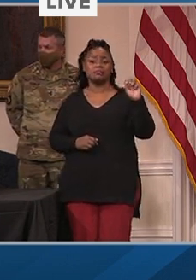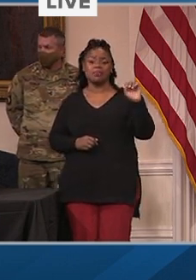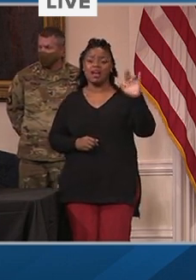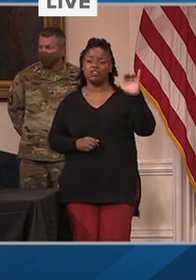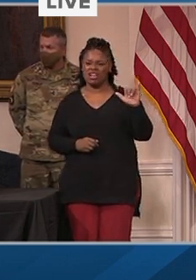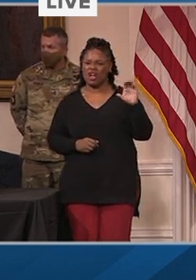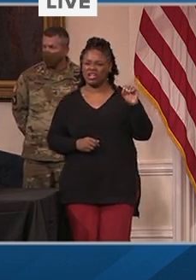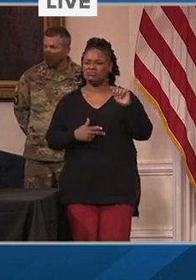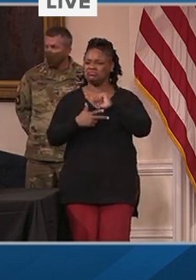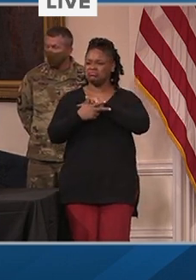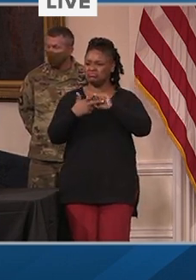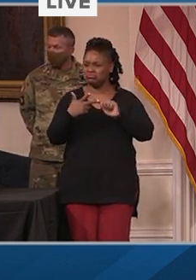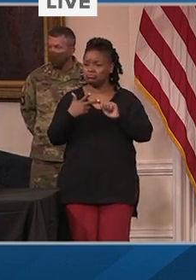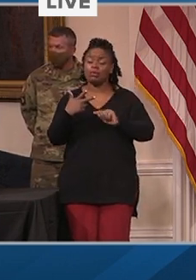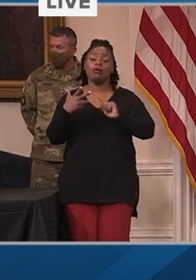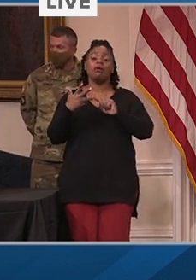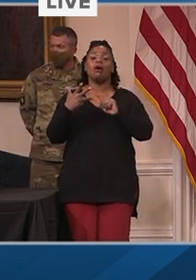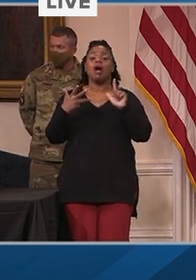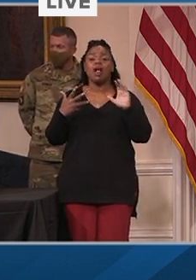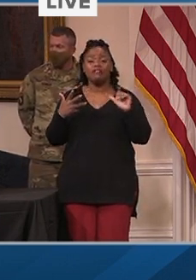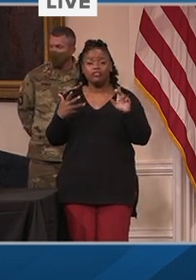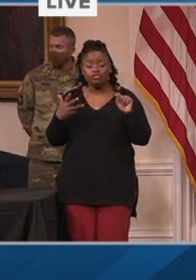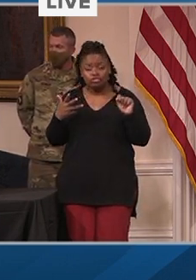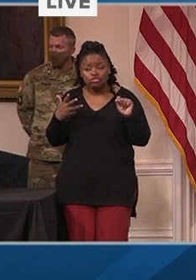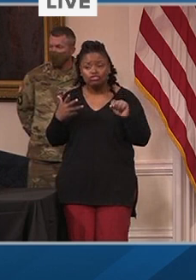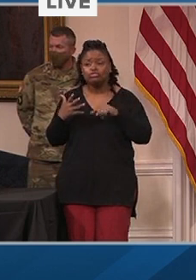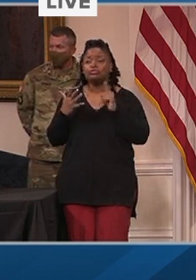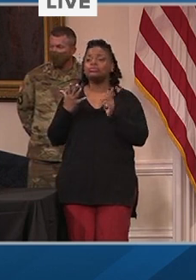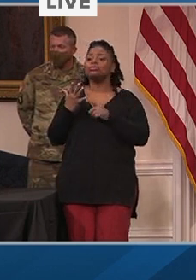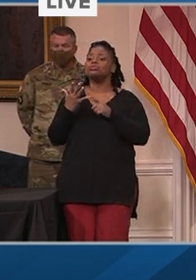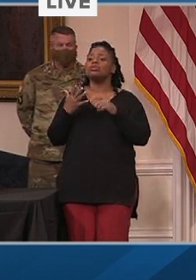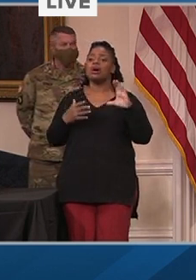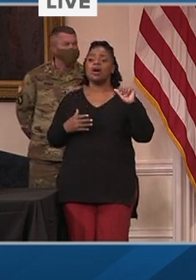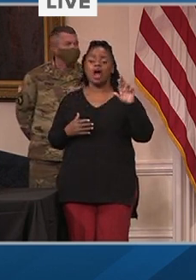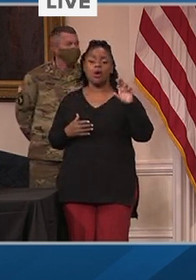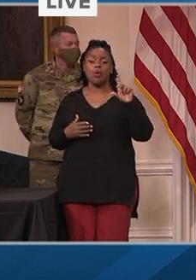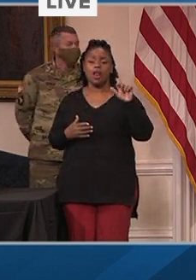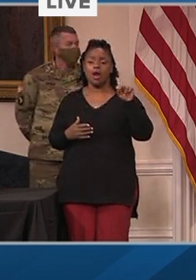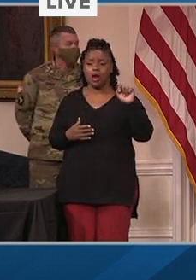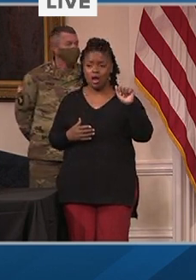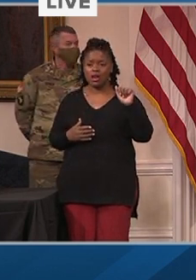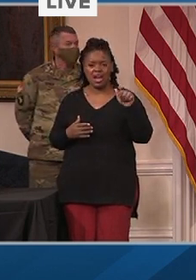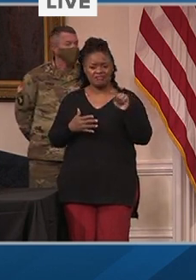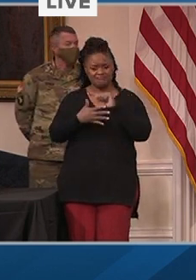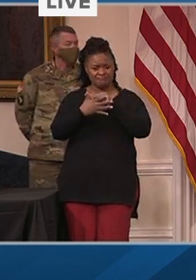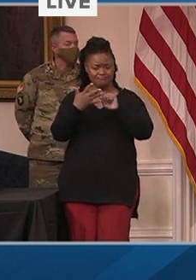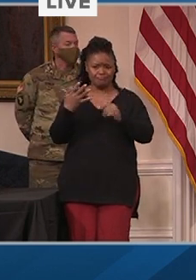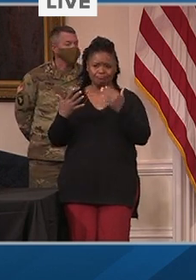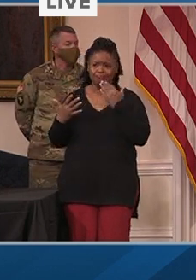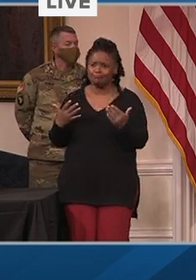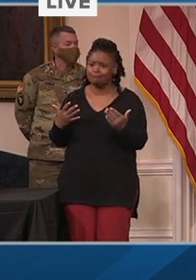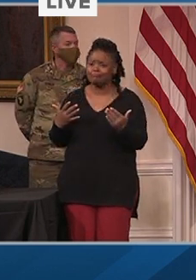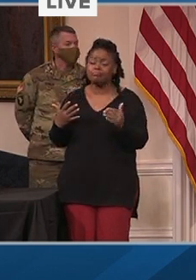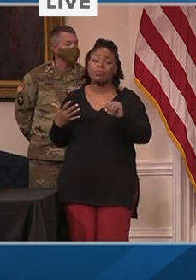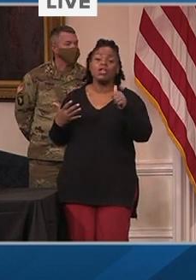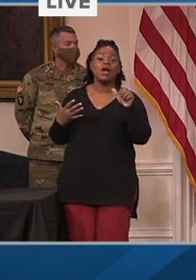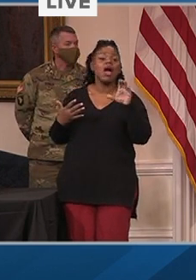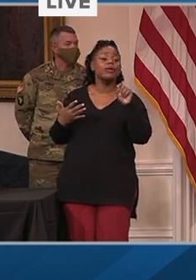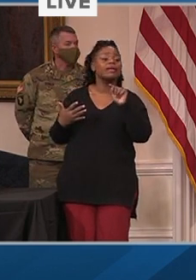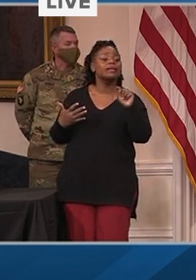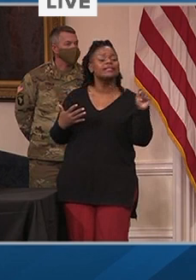Other counties are just beginning to ramp up their operations. 61